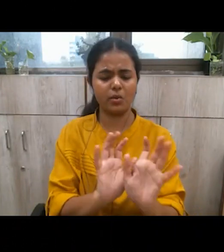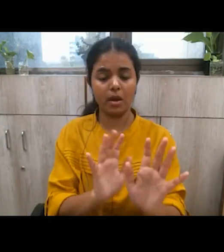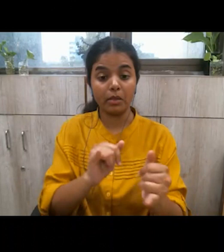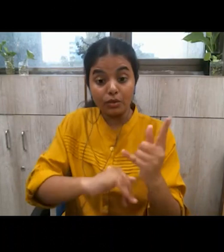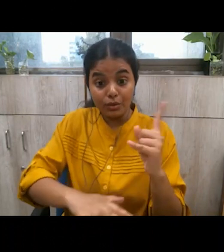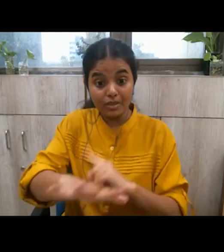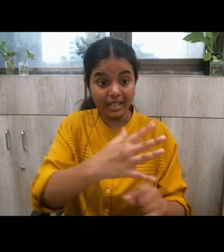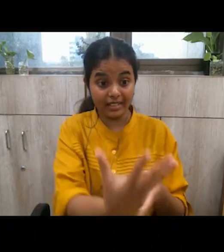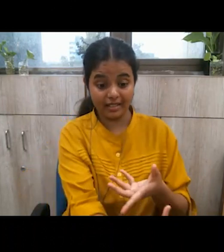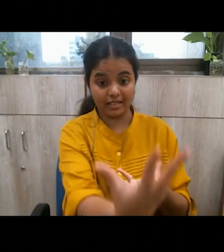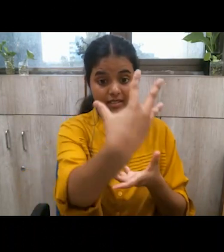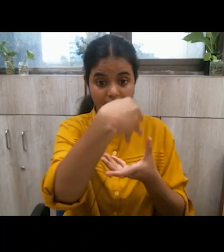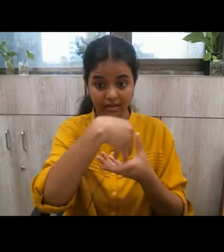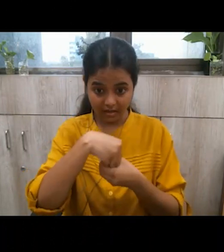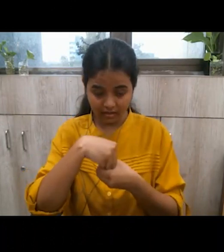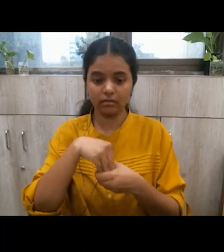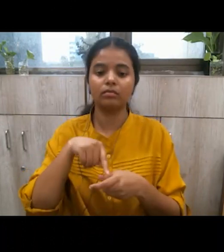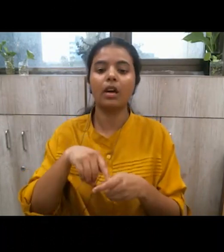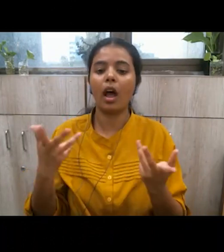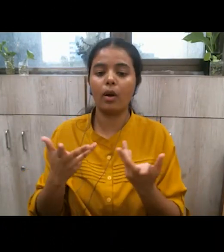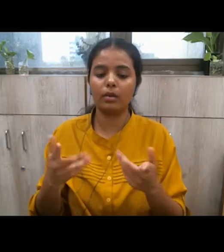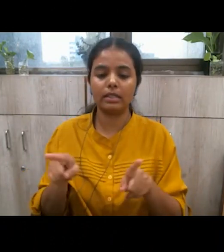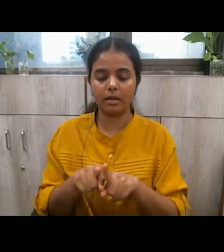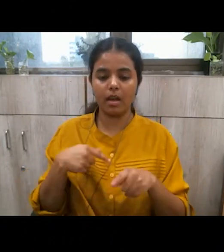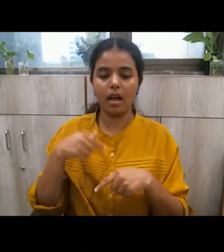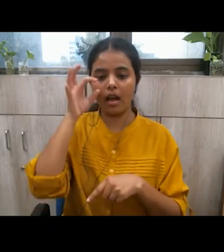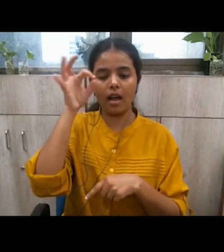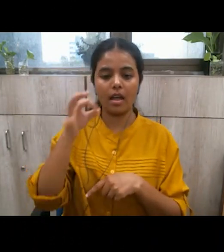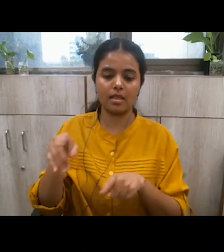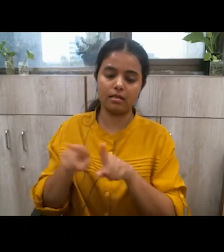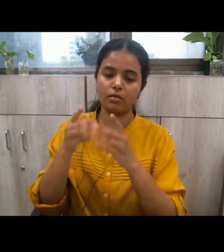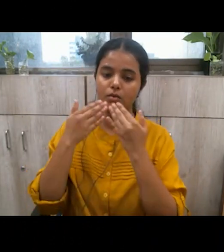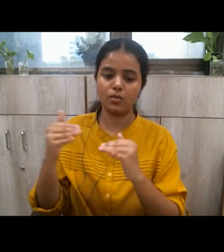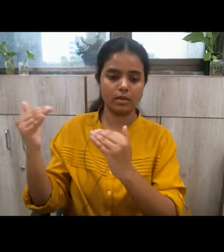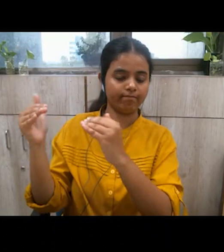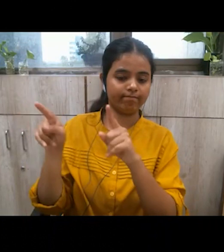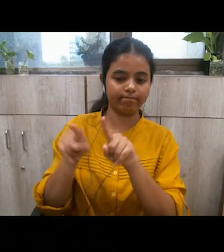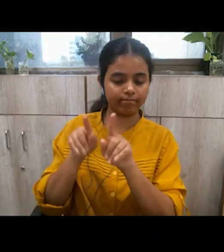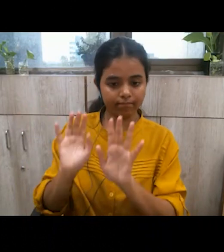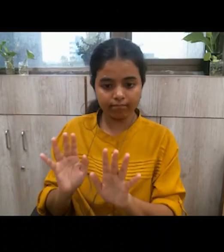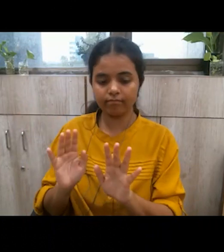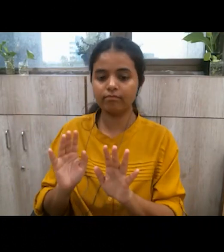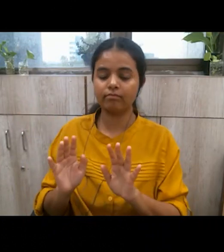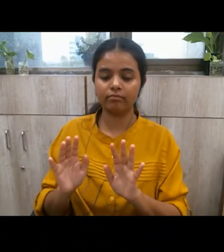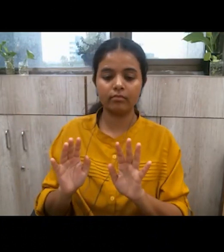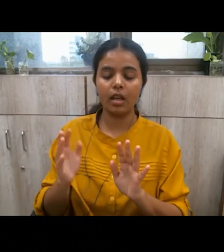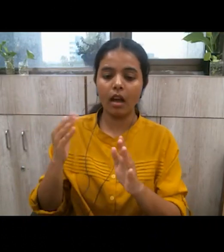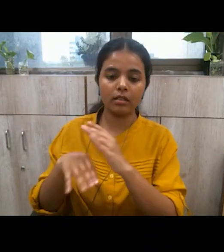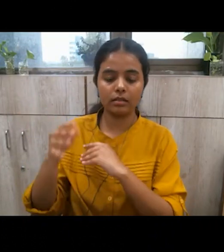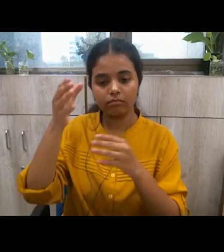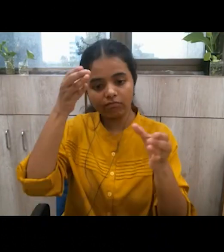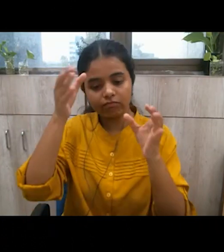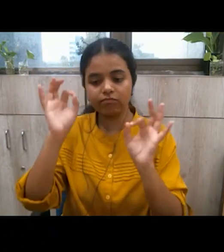i am a student of gandhi a lot of great intellectuals are